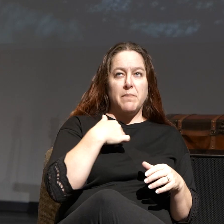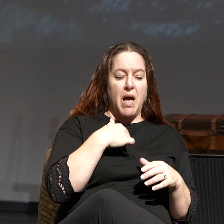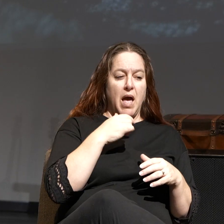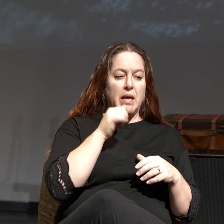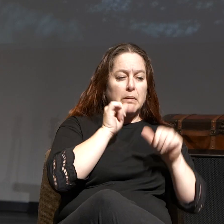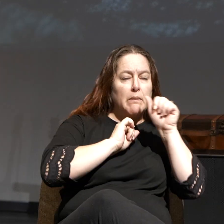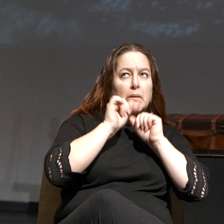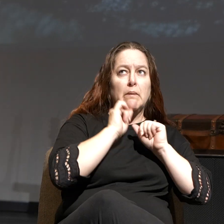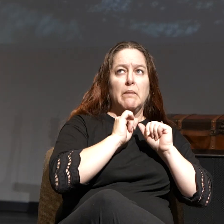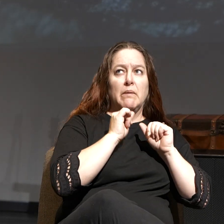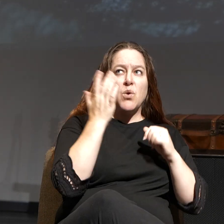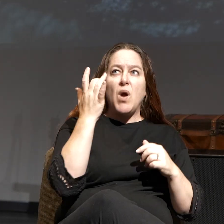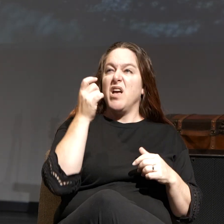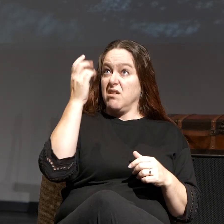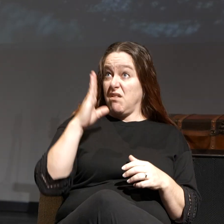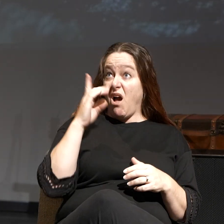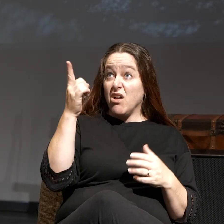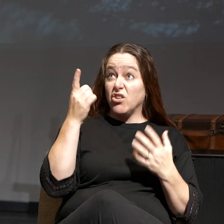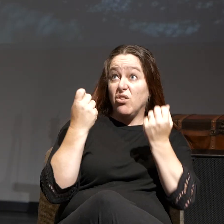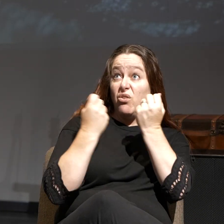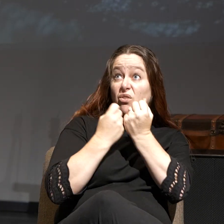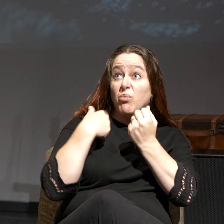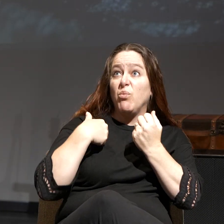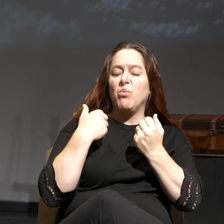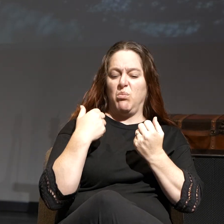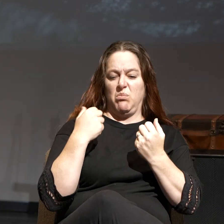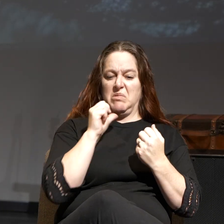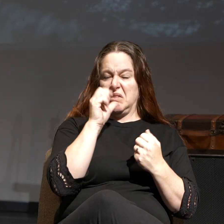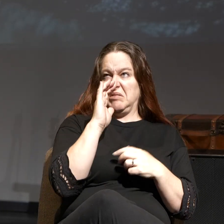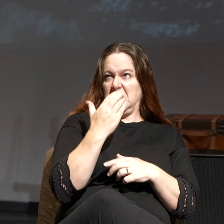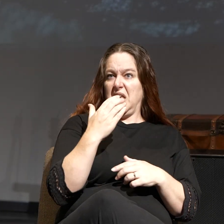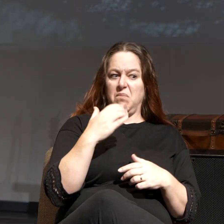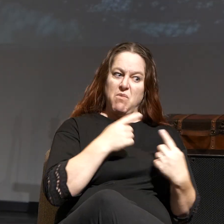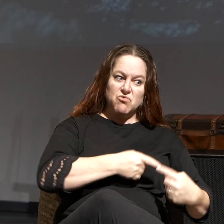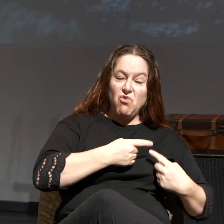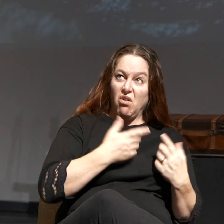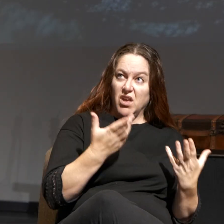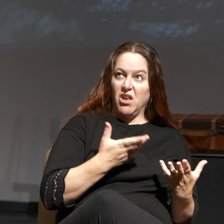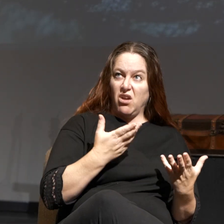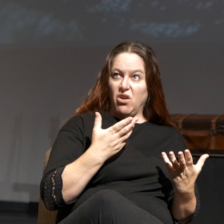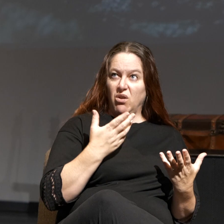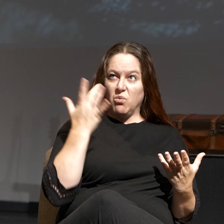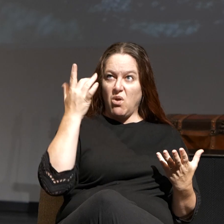this? If God, if you're looking after me, it doesn't look like you are. I'm really struggling here.